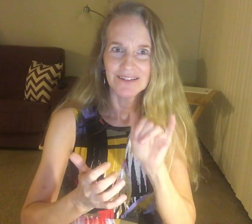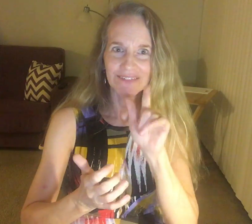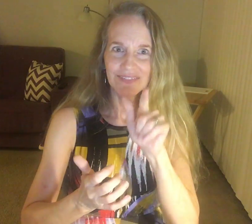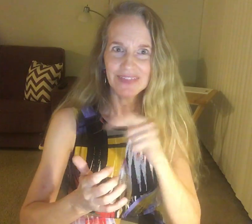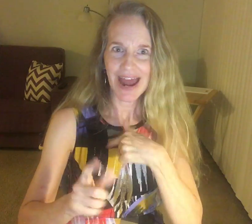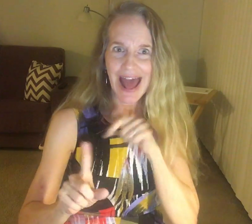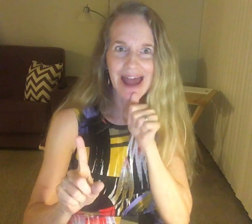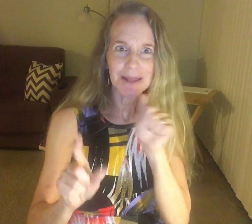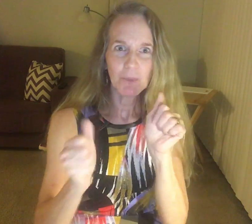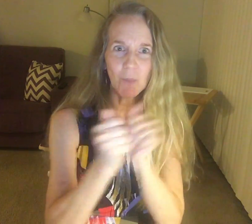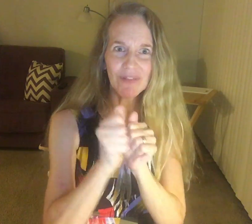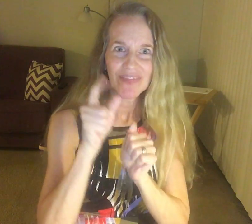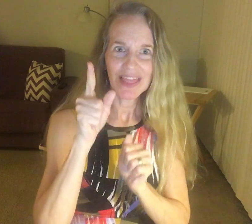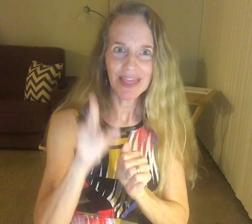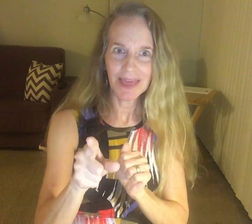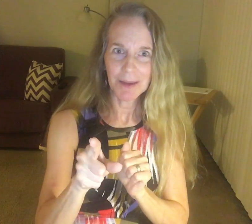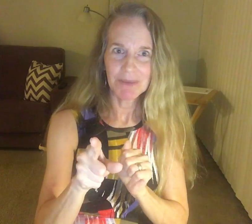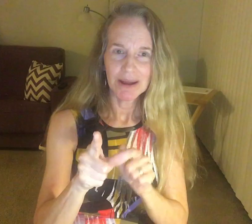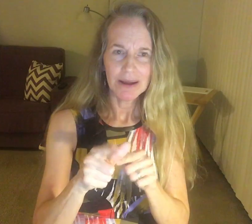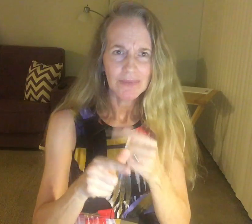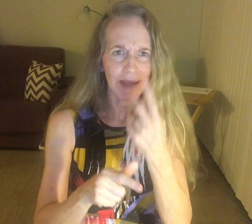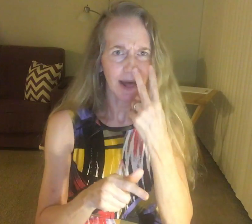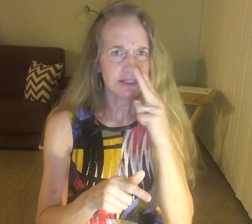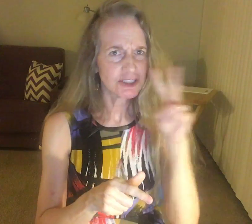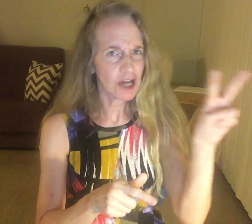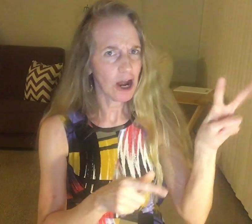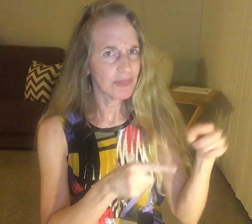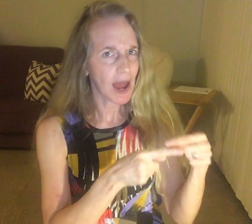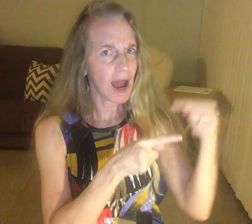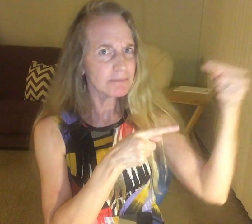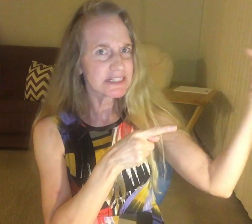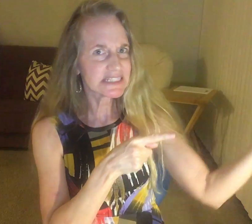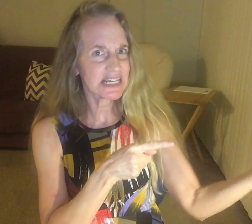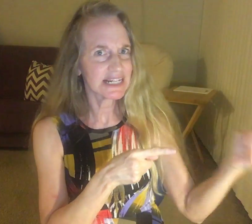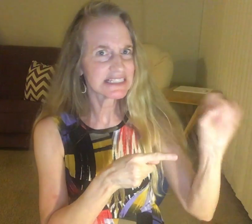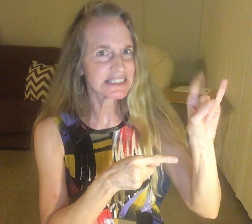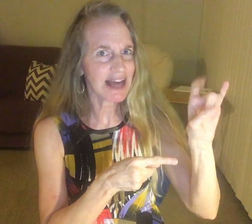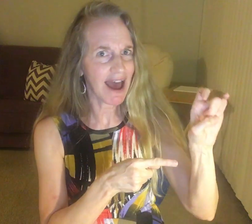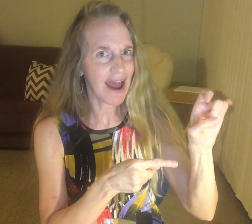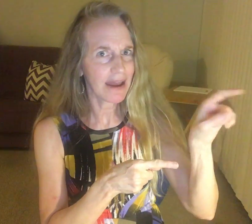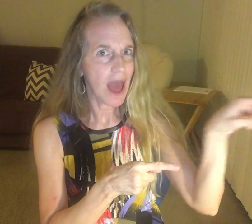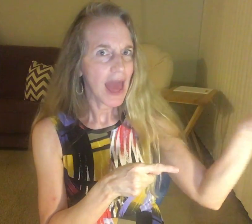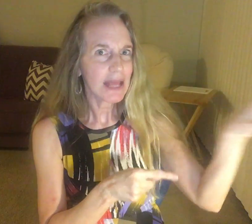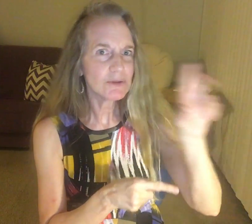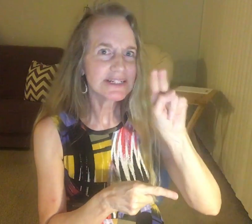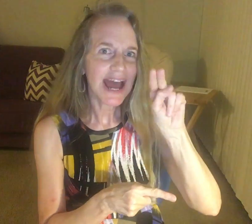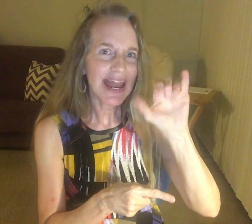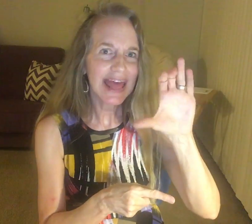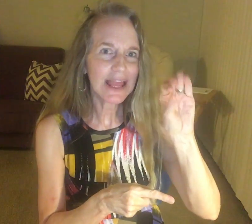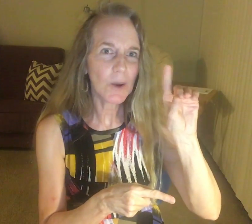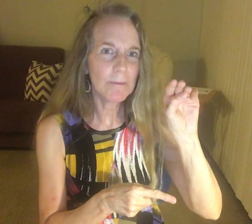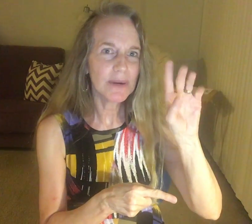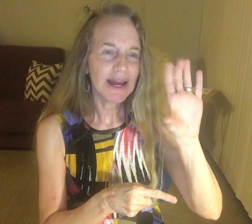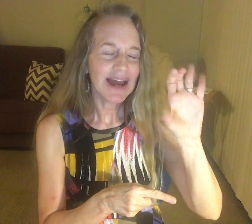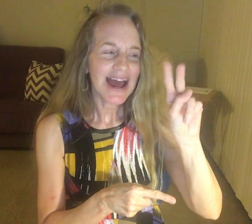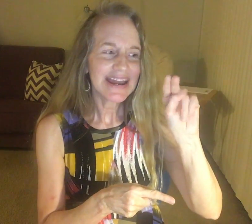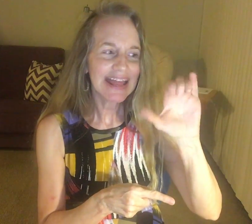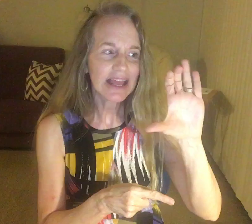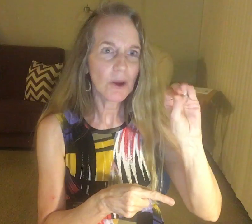that I am with him, and I saw the object's side, he was sleeping, and he